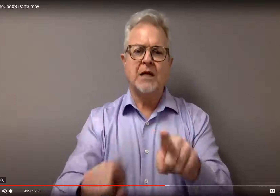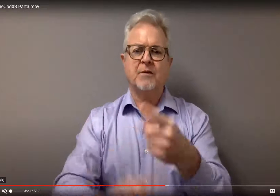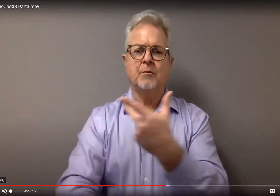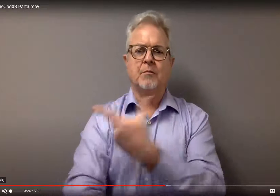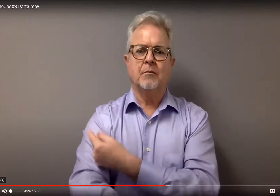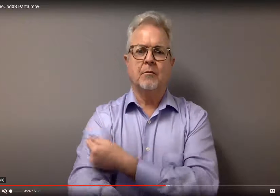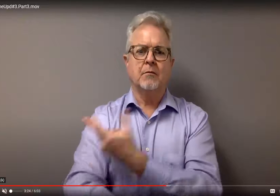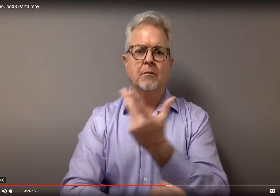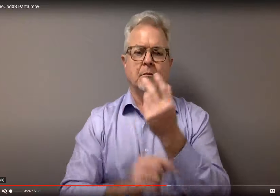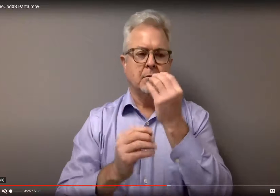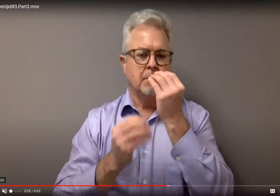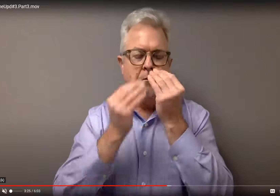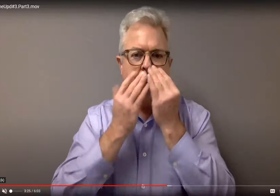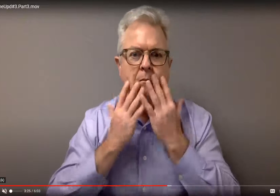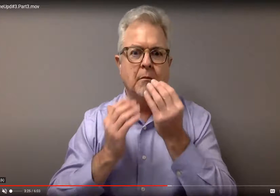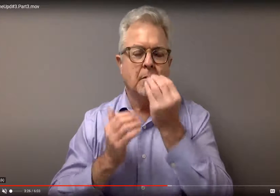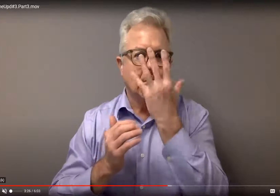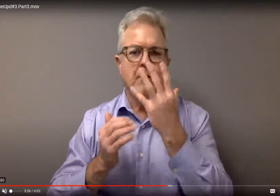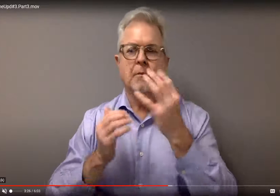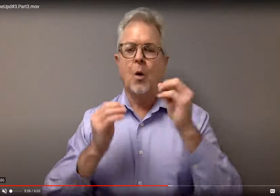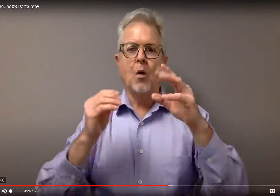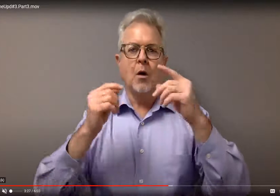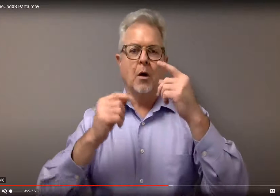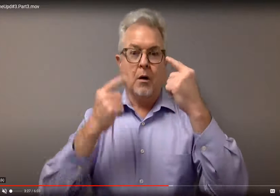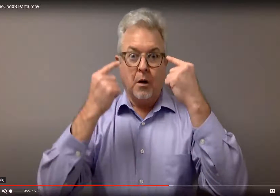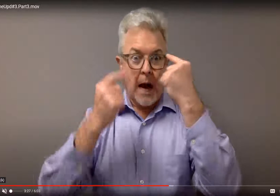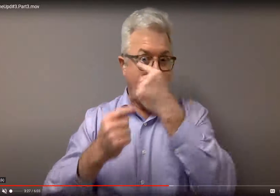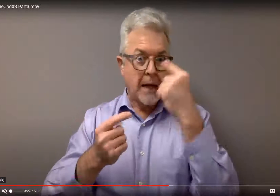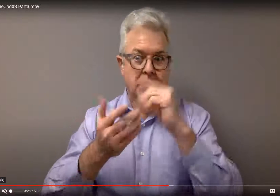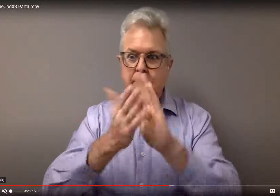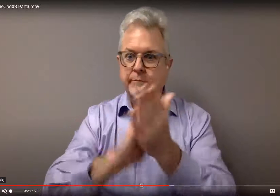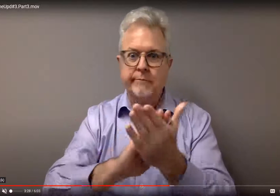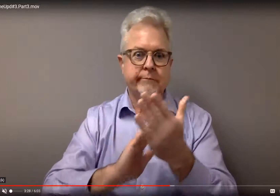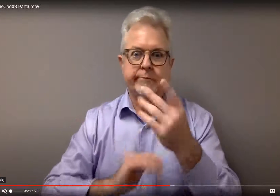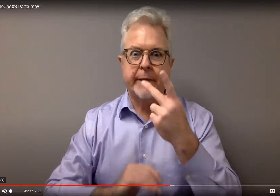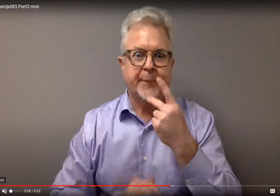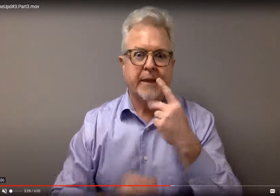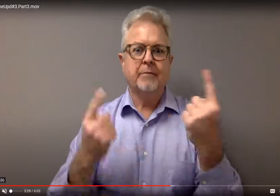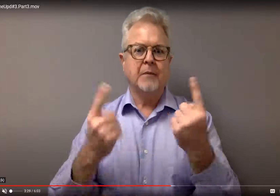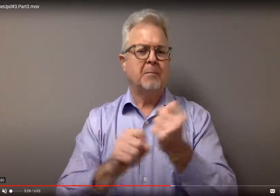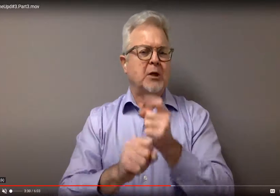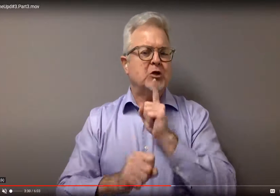check and make sure you're not having a reaction to the vaccine. Perhaps your eyes turn